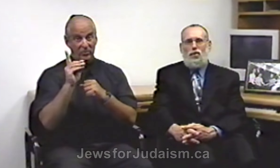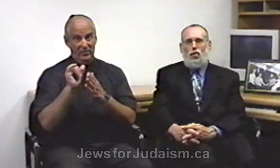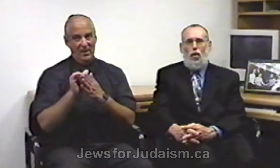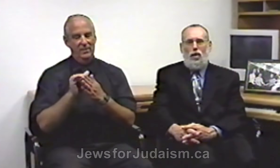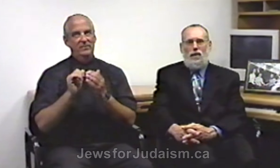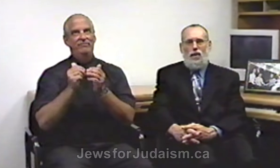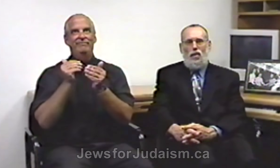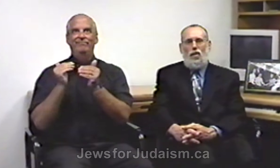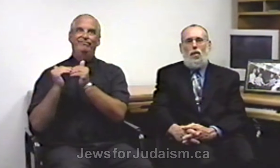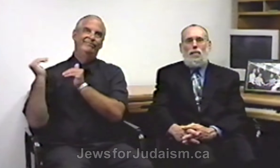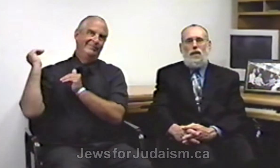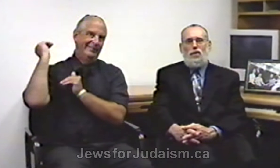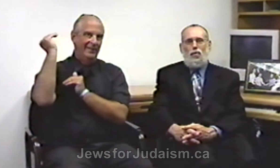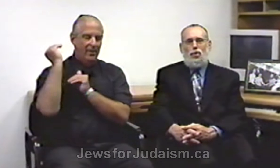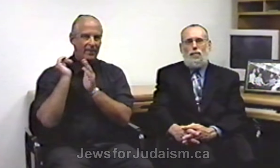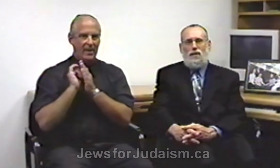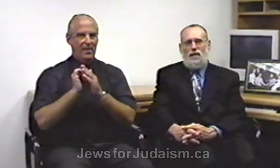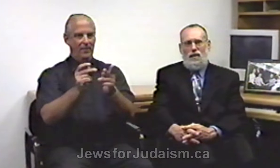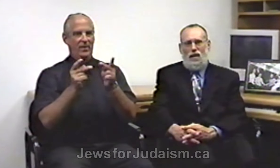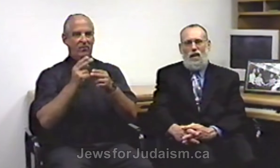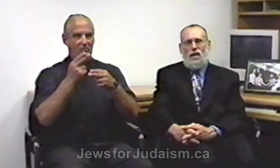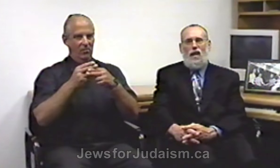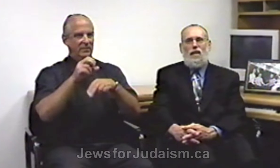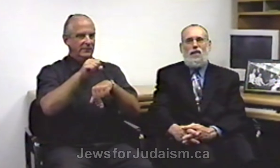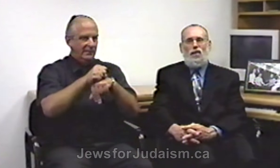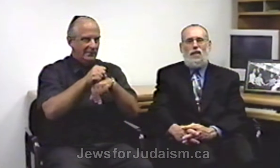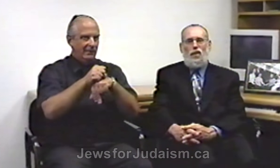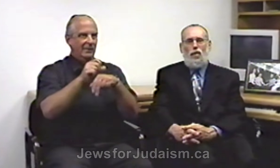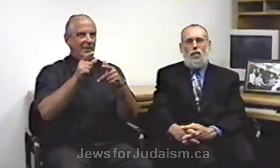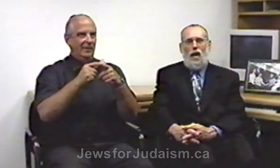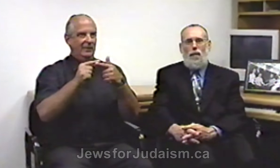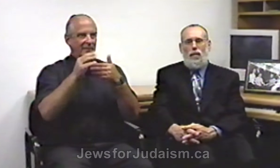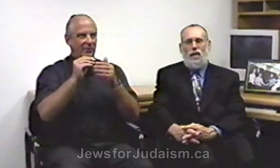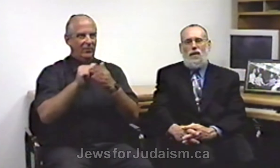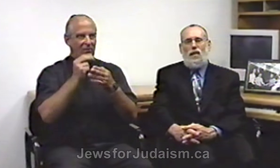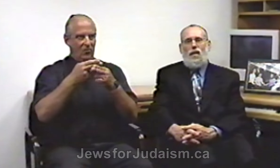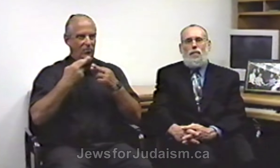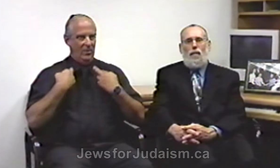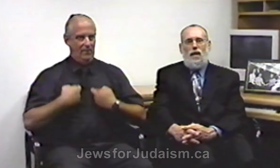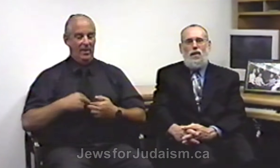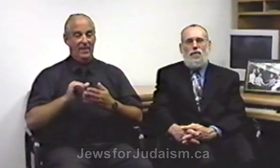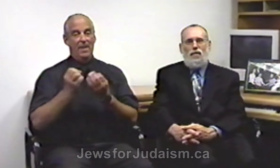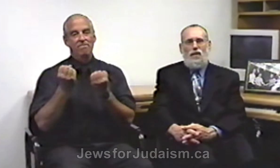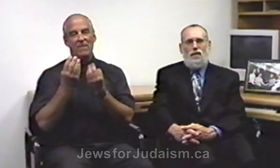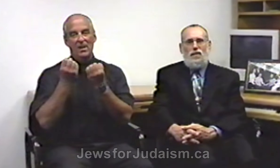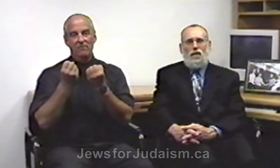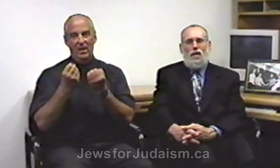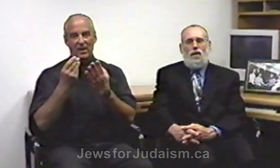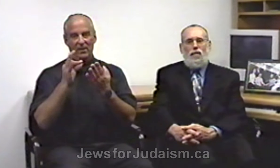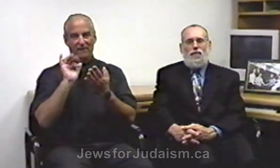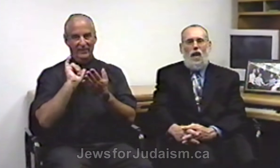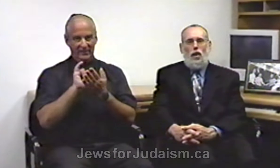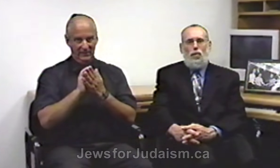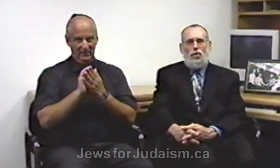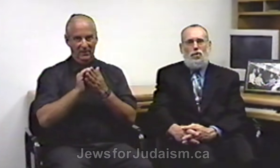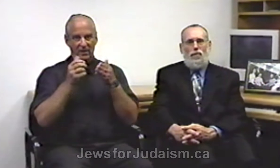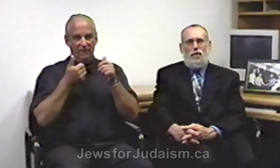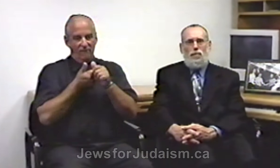just calling their place of worship a synagogue and their leader a rabbi. Many of these followers of these